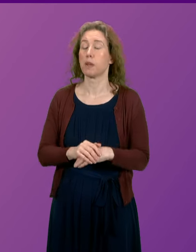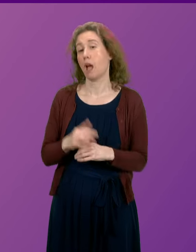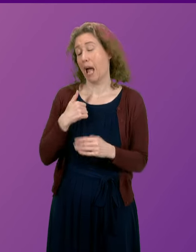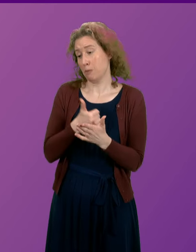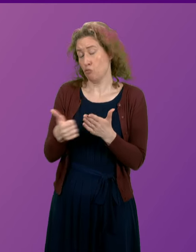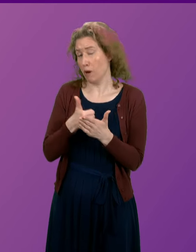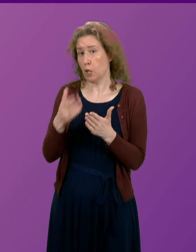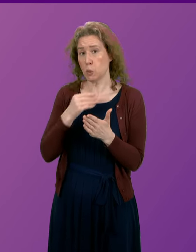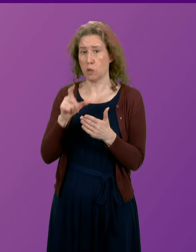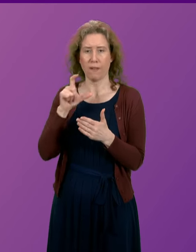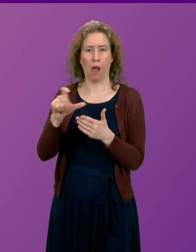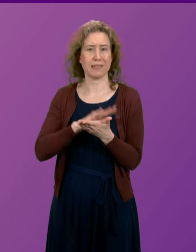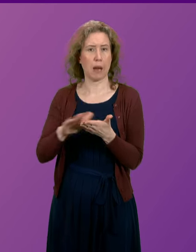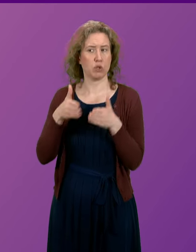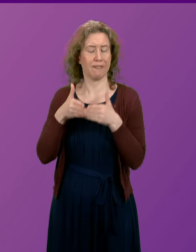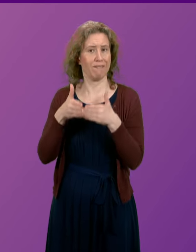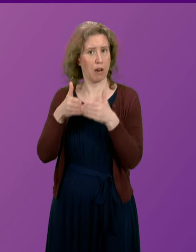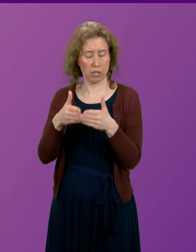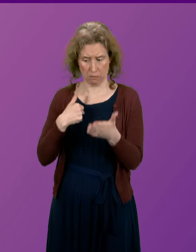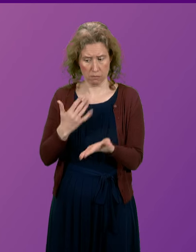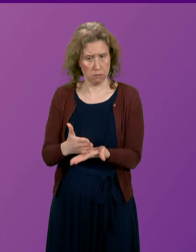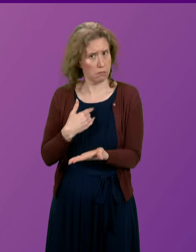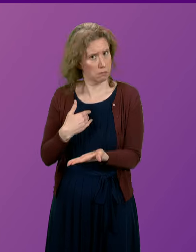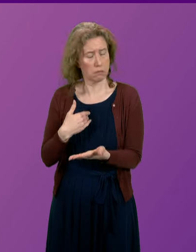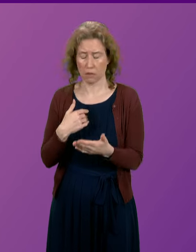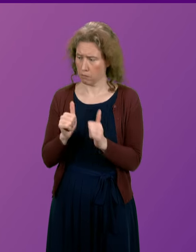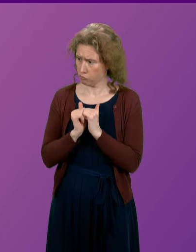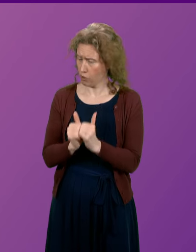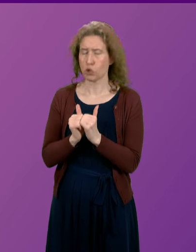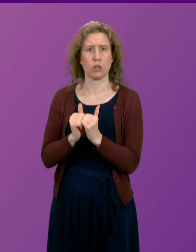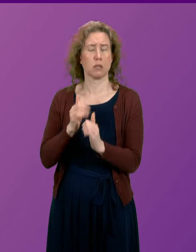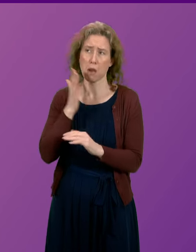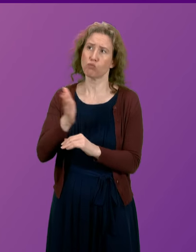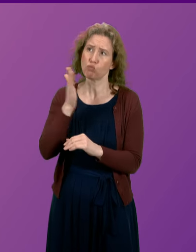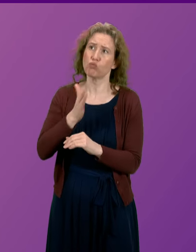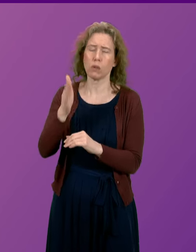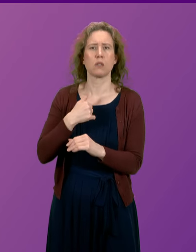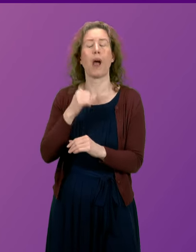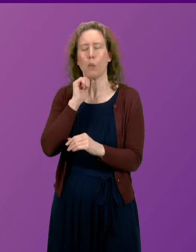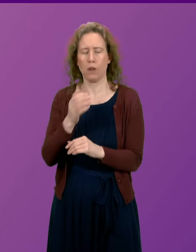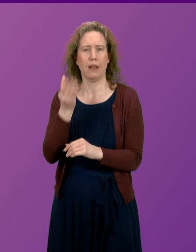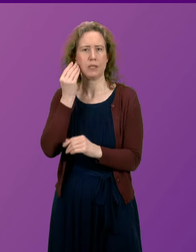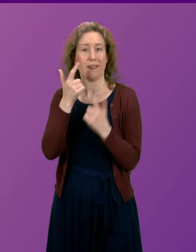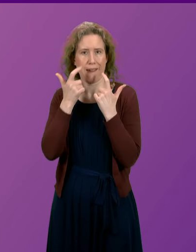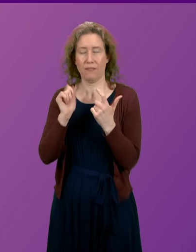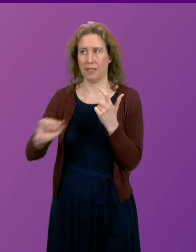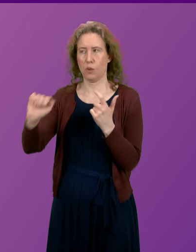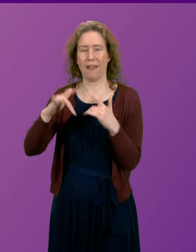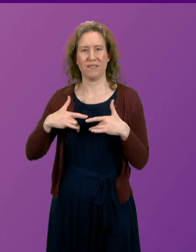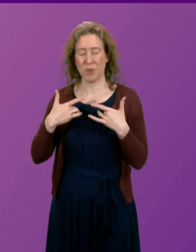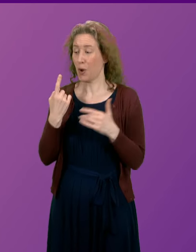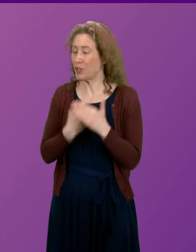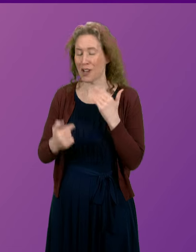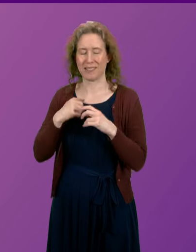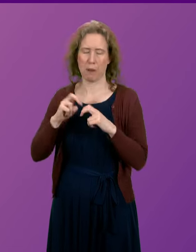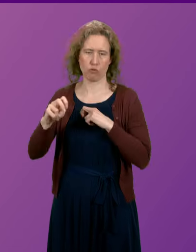user of the Clyde and Hebrides ferry services, which I am, and they are very precious to me, I will listen carefully to the views not just of my Transport